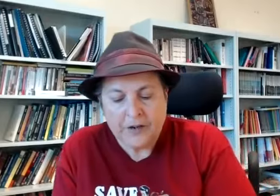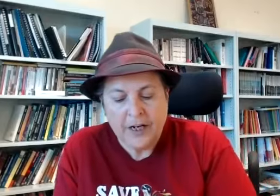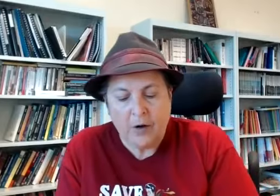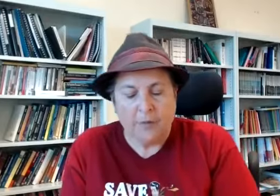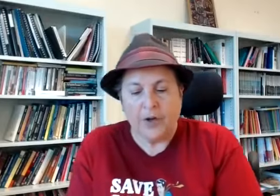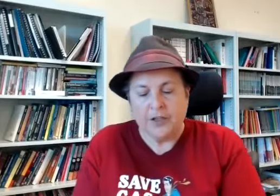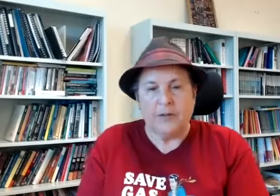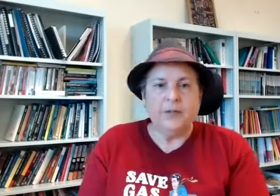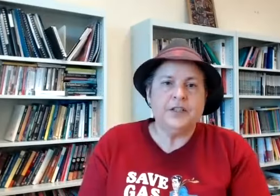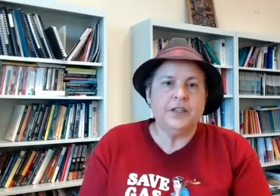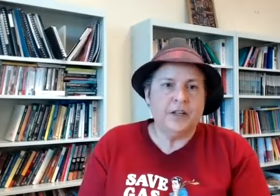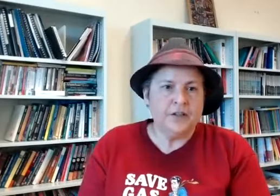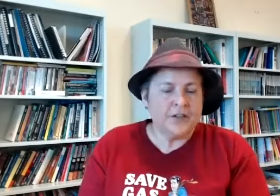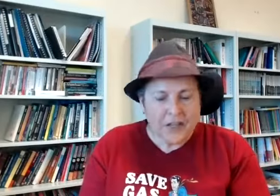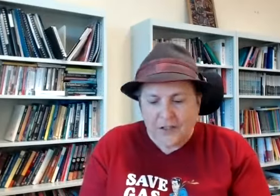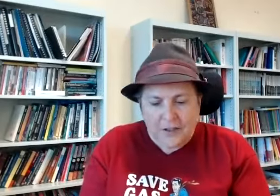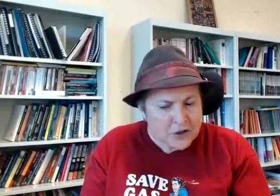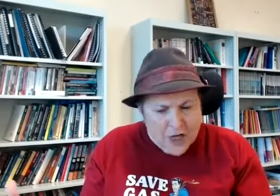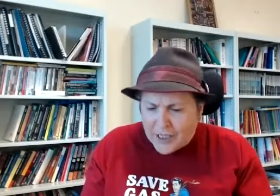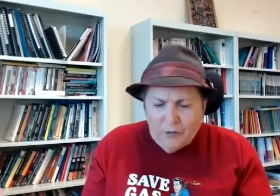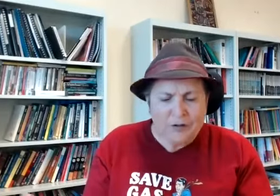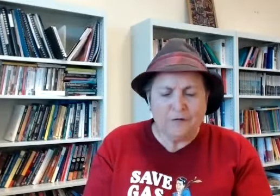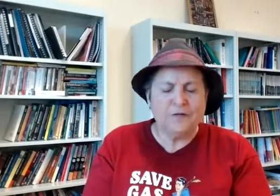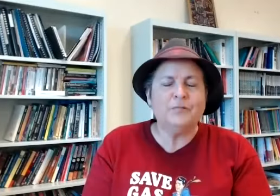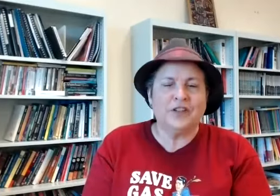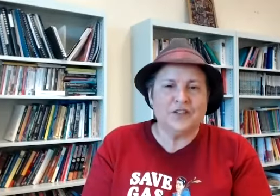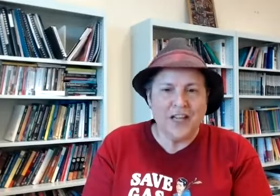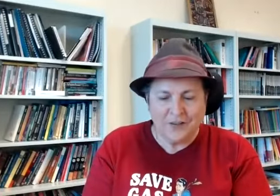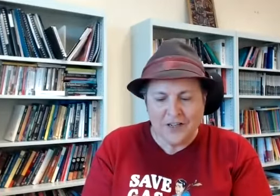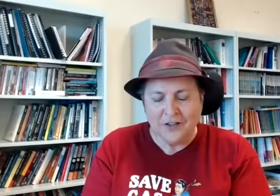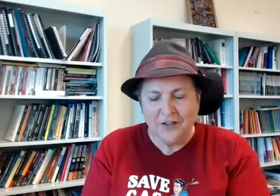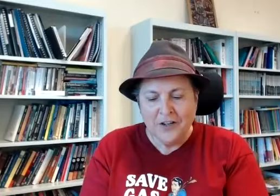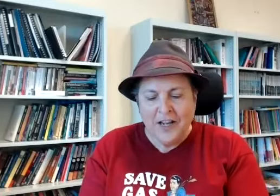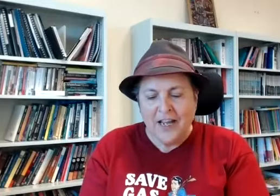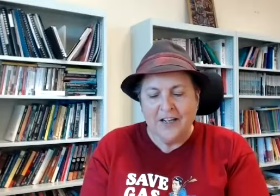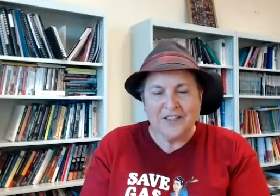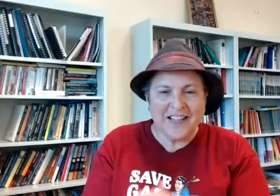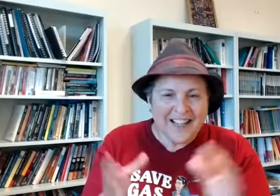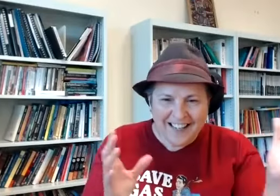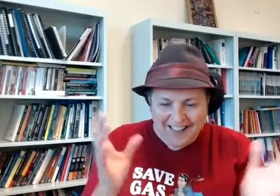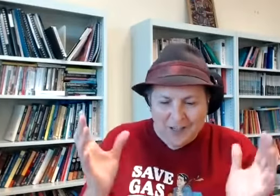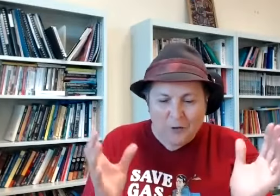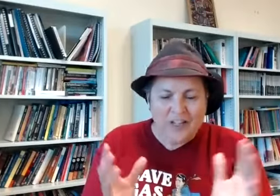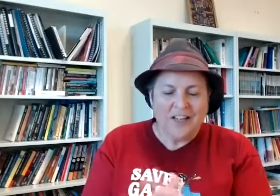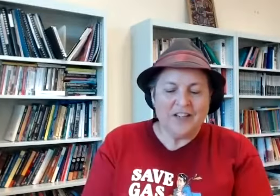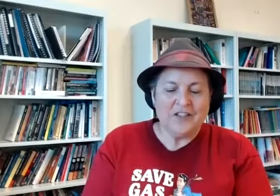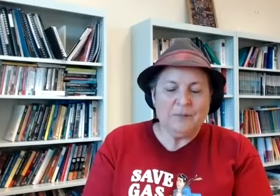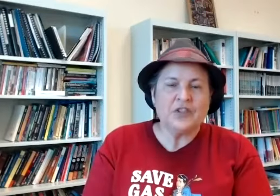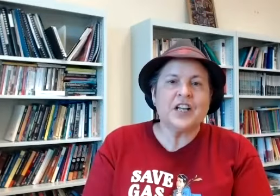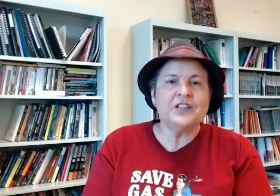today I'm going to be meeting and discussing and chatting with the fabulous Kath Duncan and looking at some discussing